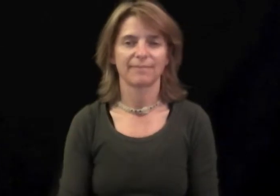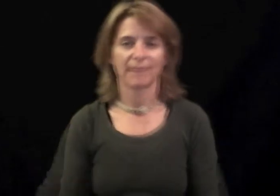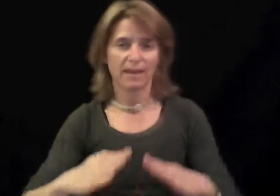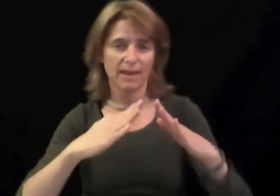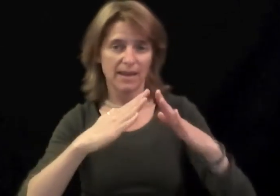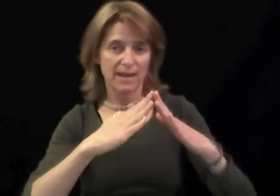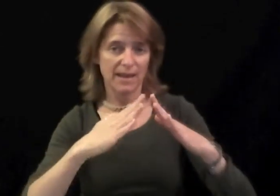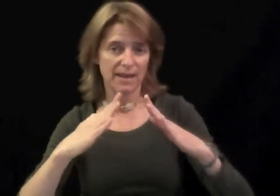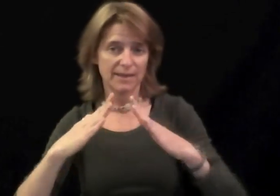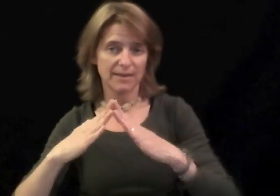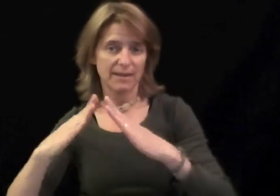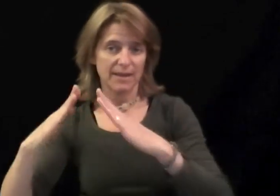City.